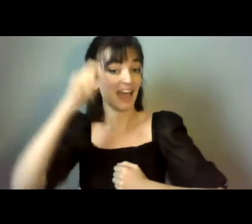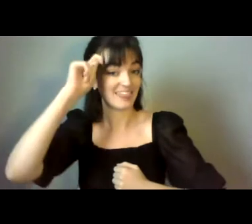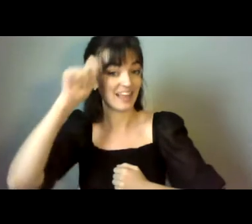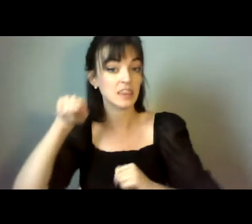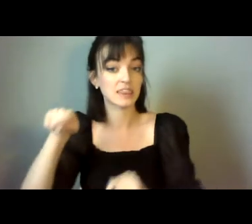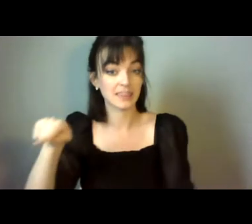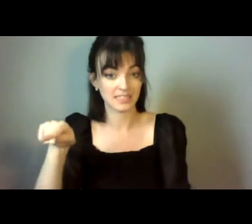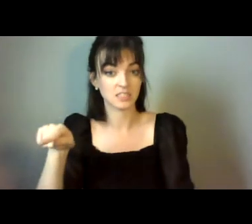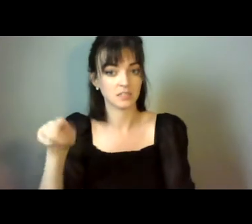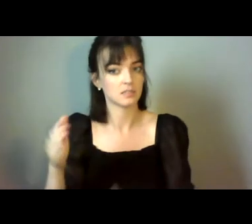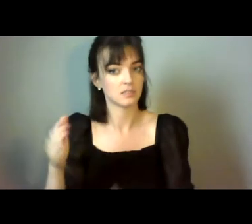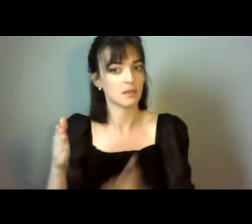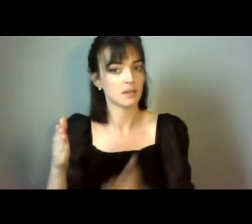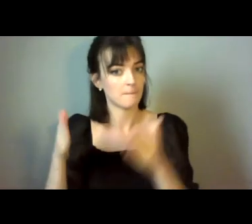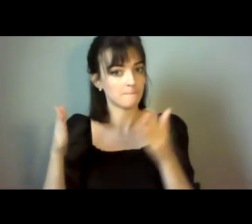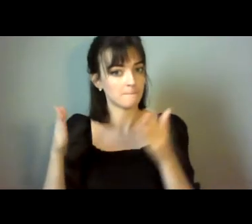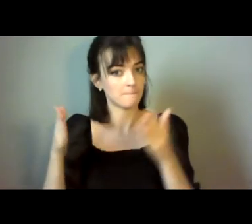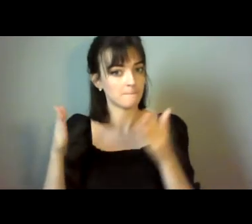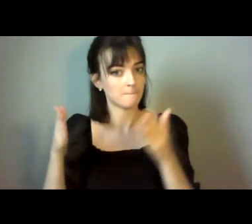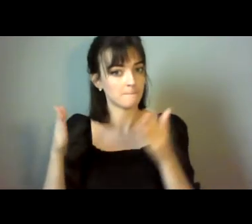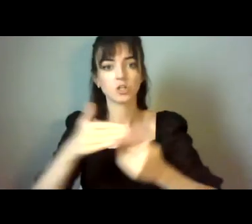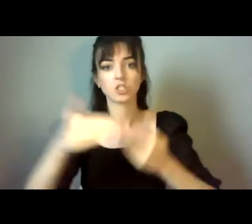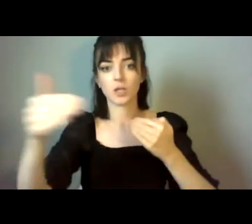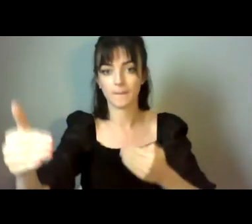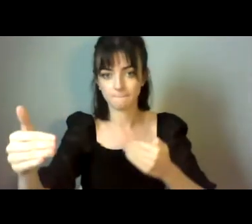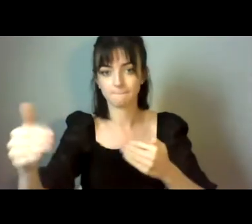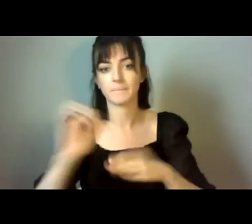of the biggest challenge to the long term implementation of the legislation.